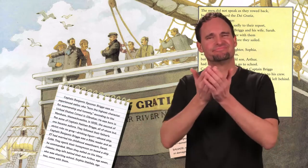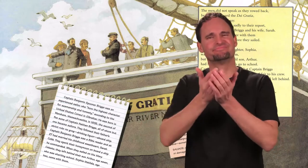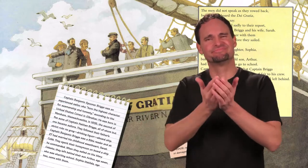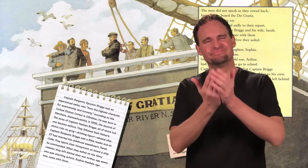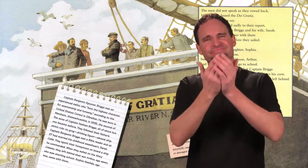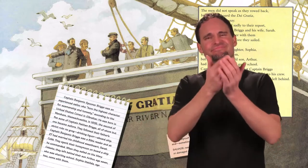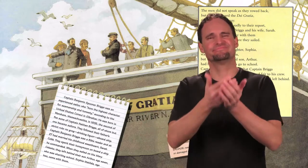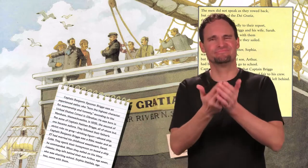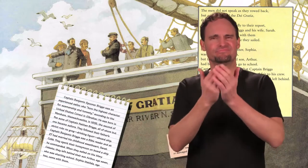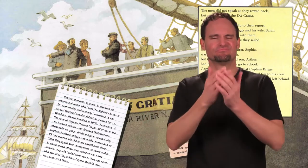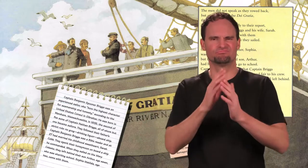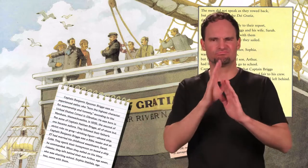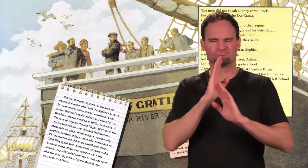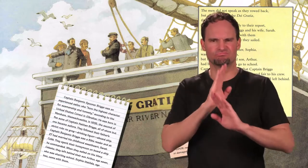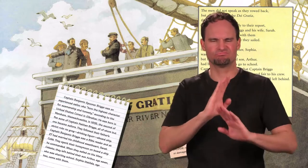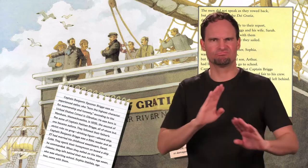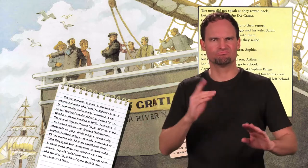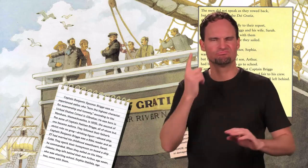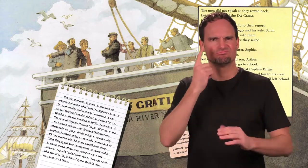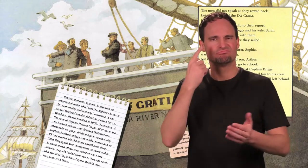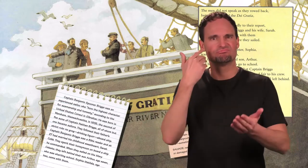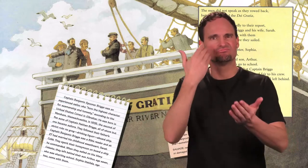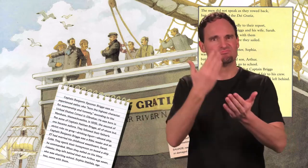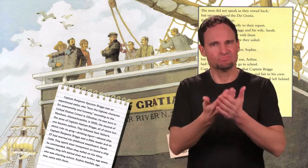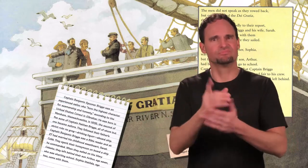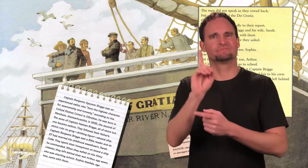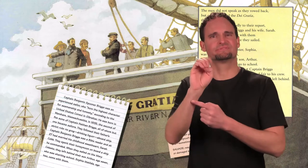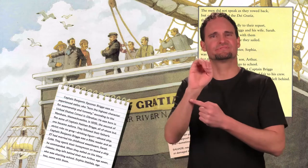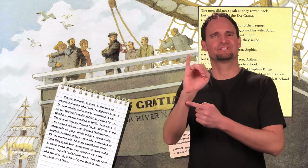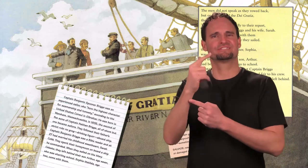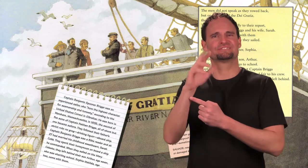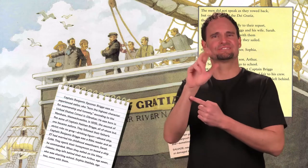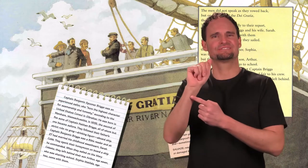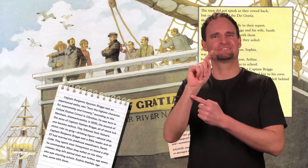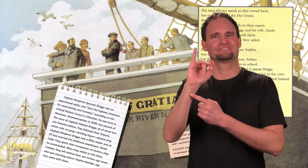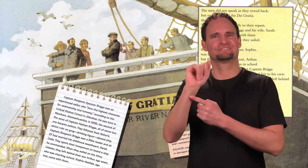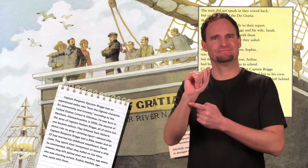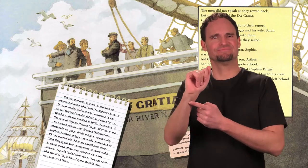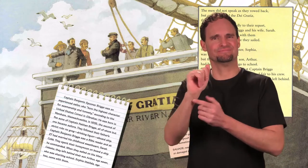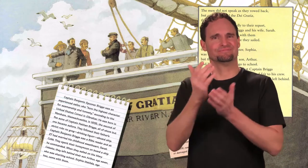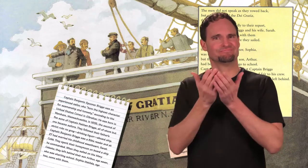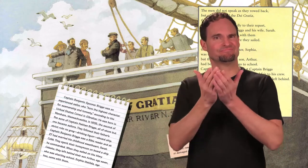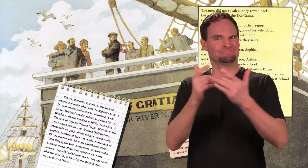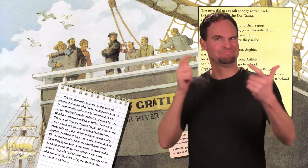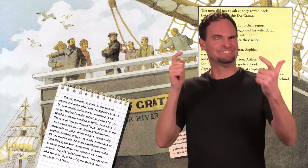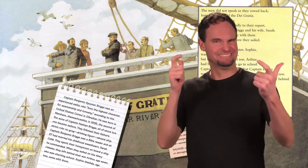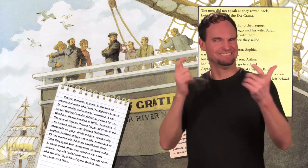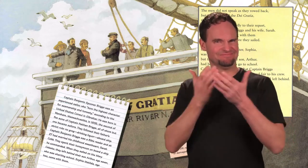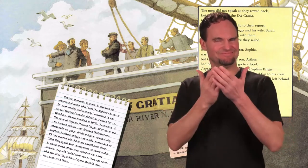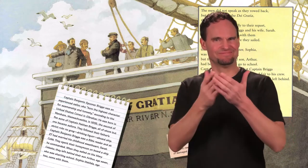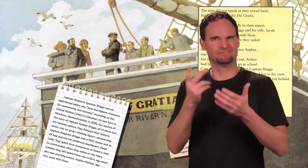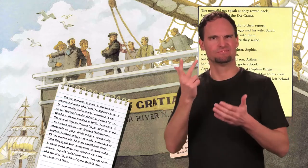grabbed. men did not speak as they rode back, but once on board the De Graatje, they had much to say.